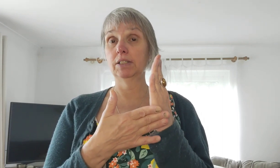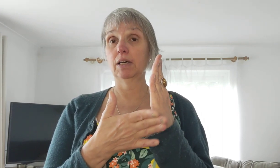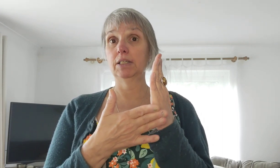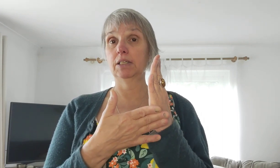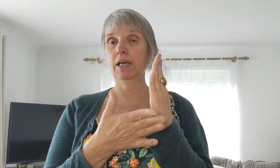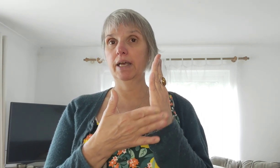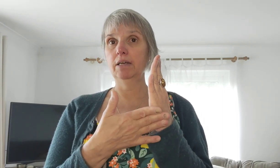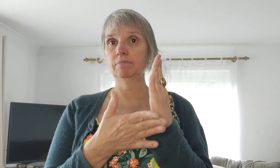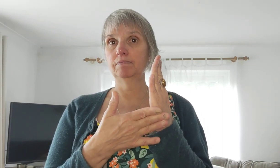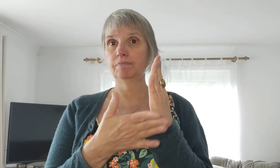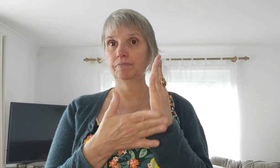eyesight today